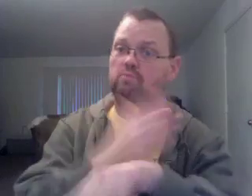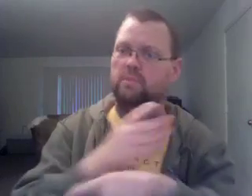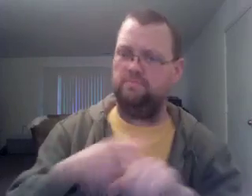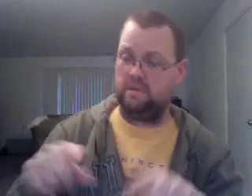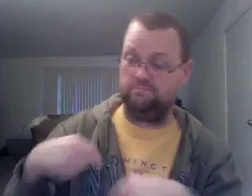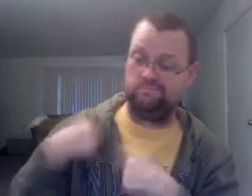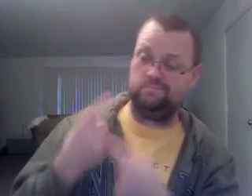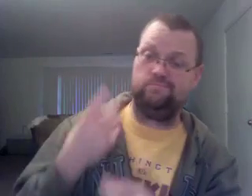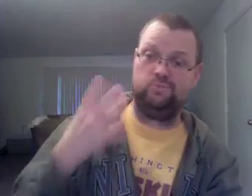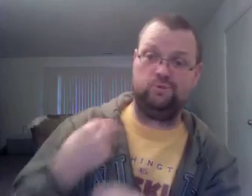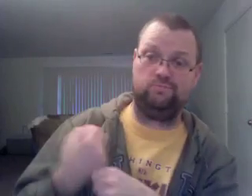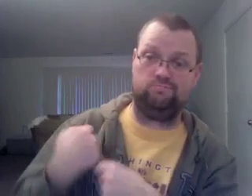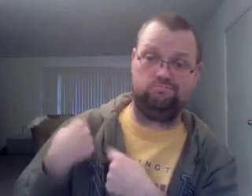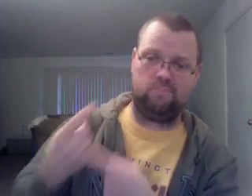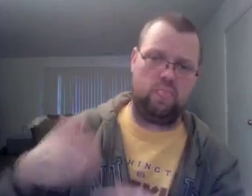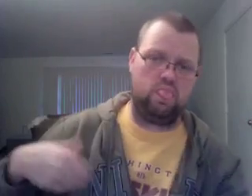until your deductible could vanish completely.